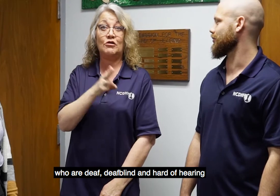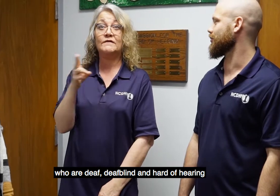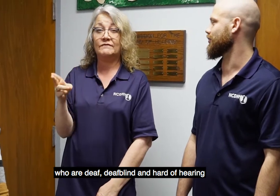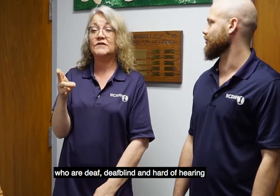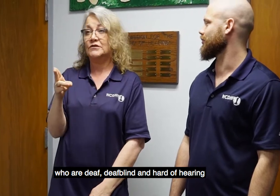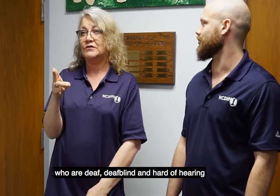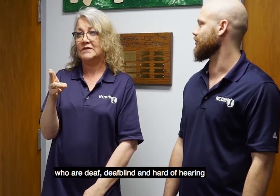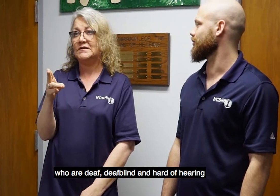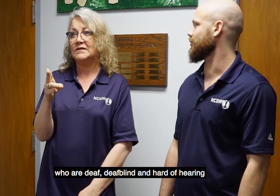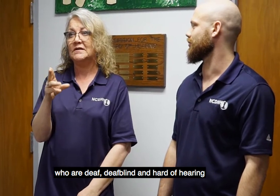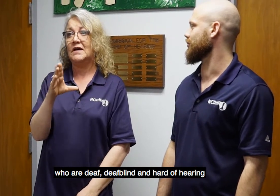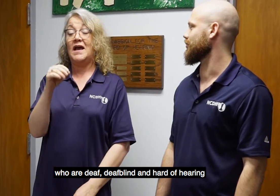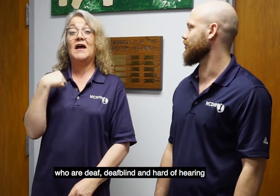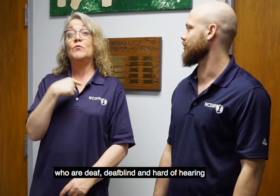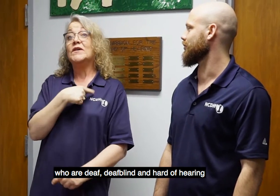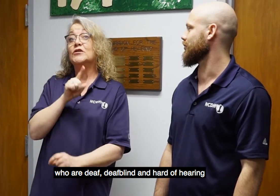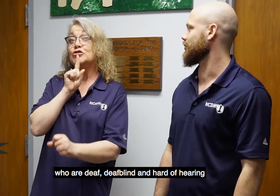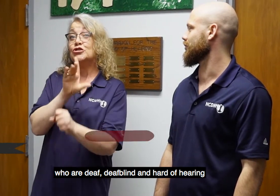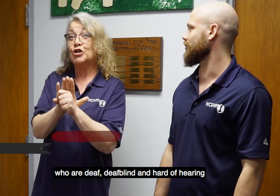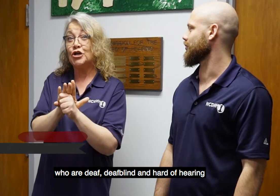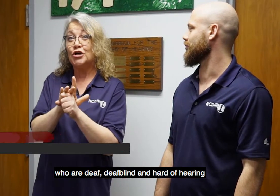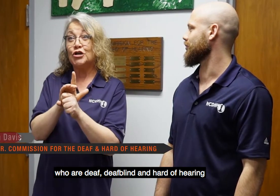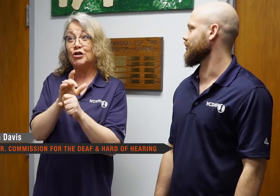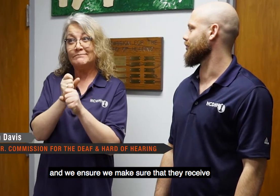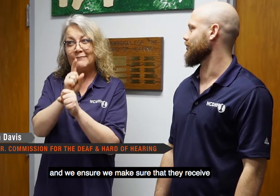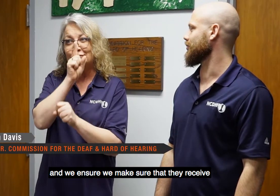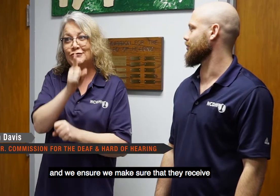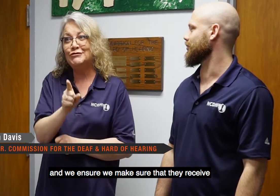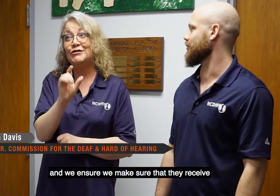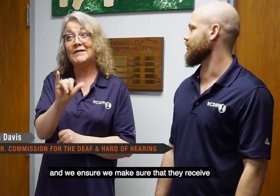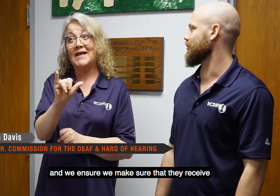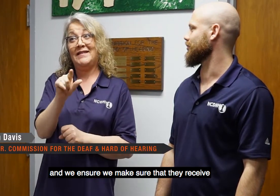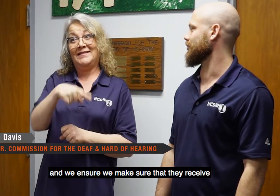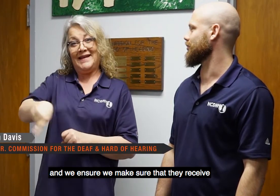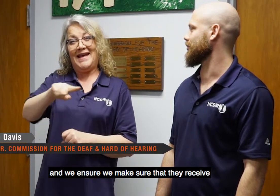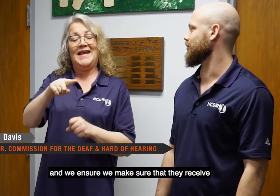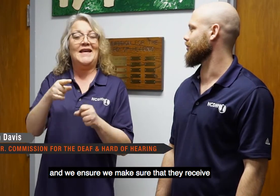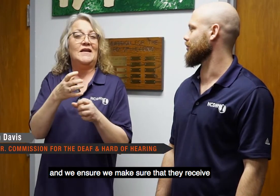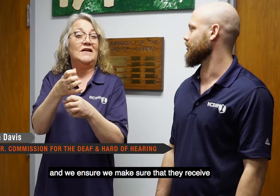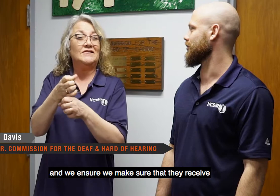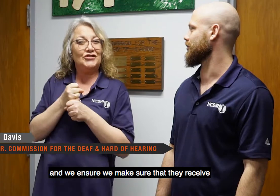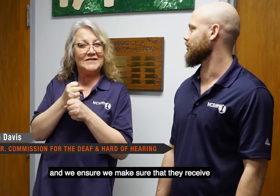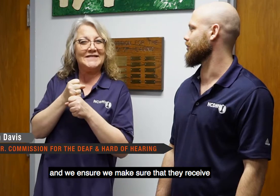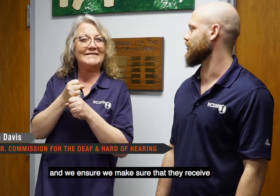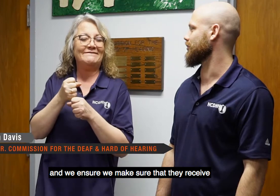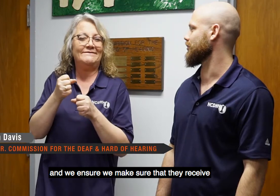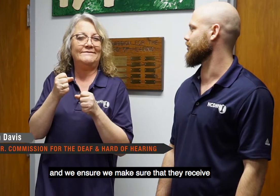Deaf, DeafBlind, and Hard of Hearing, and we ensure, we make sure that they receive